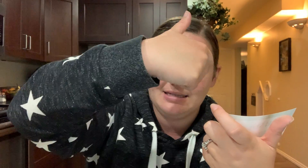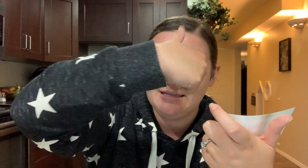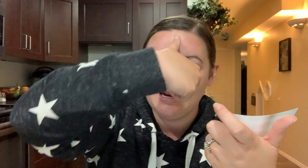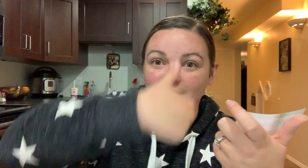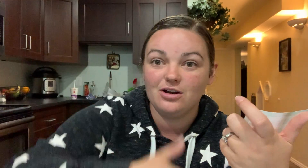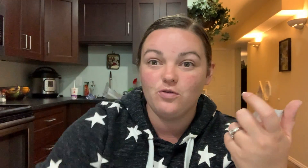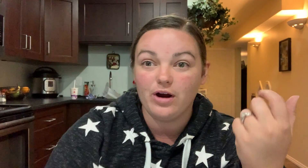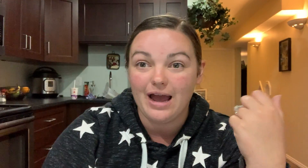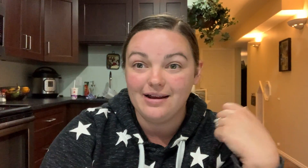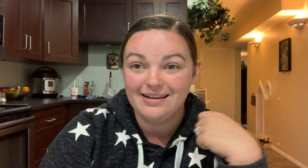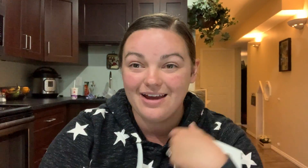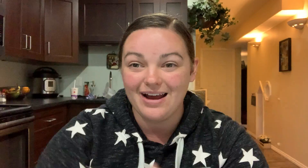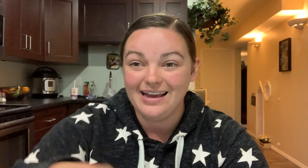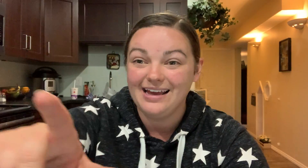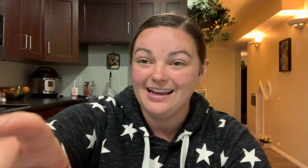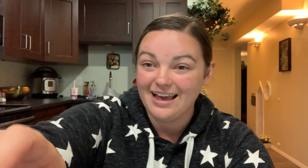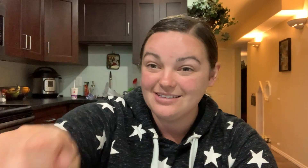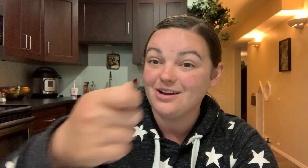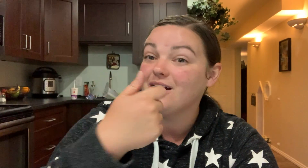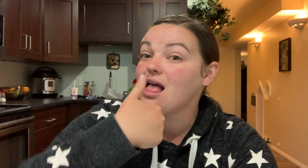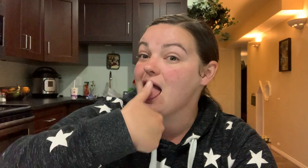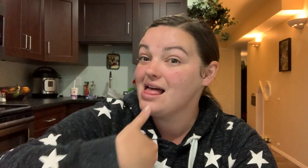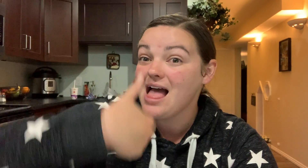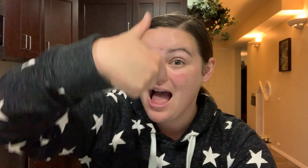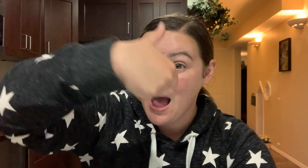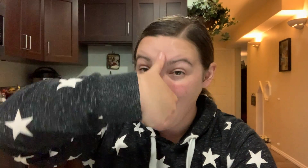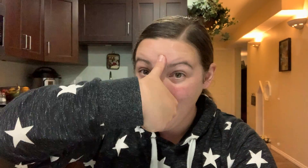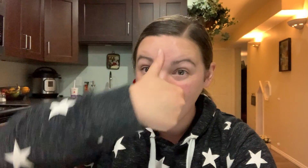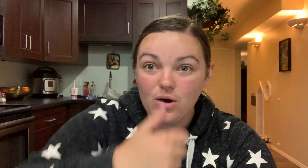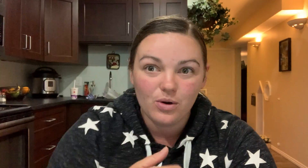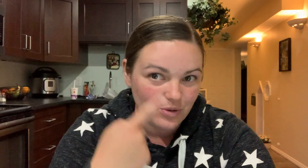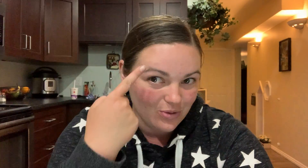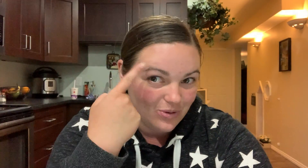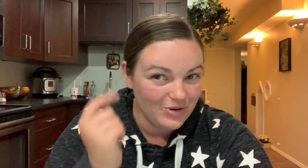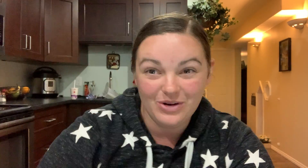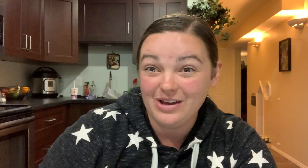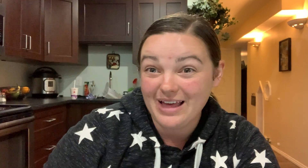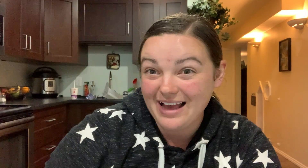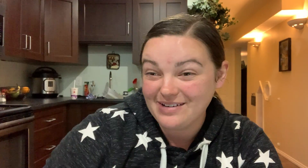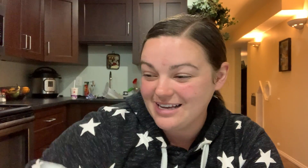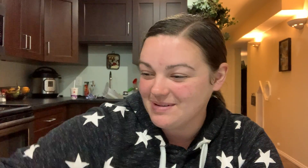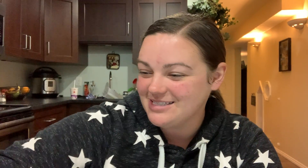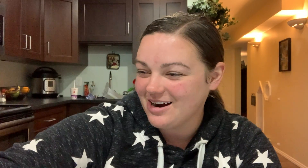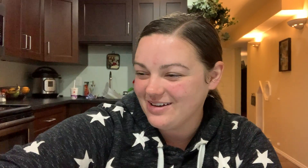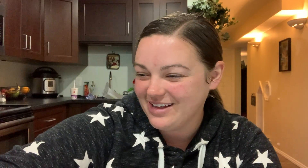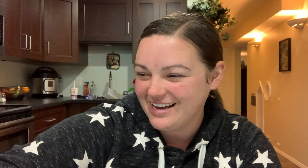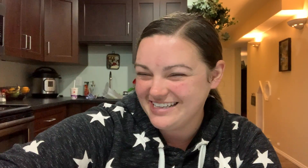stick it on your forehead. Okay, ready? Yes, sir. Ooh, you like how nice my star looks?